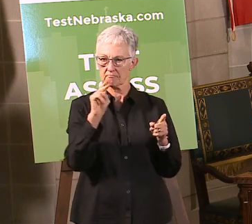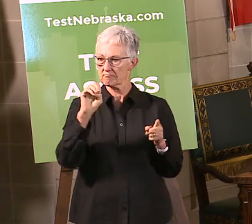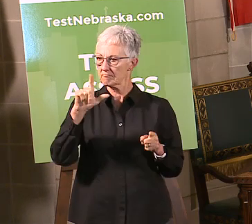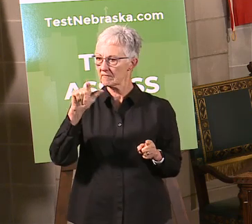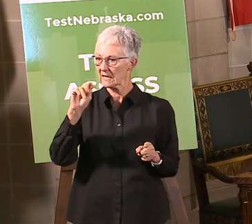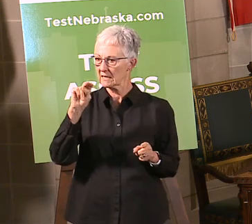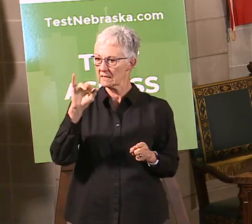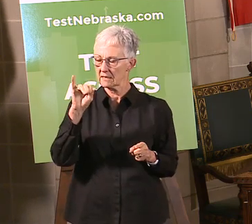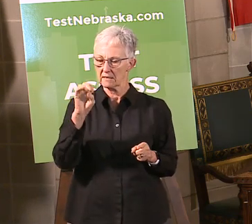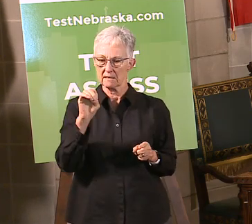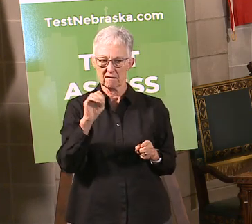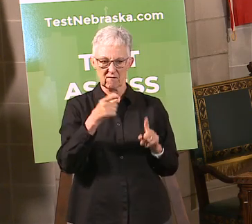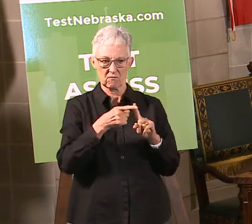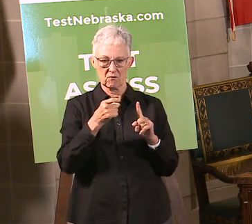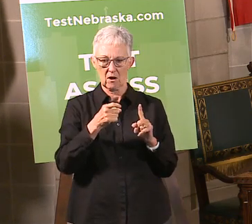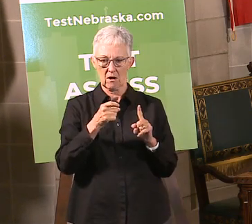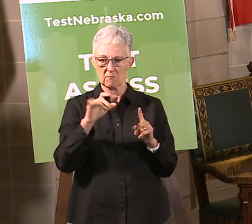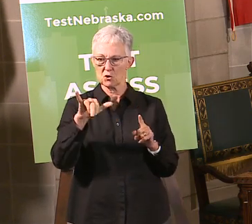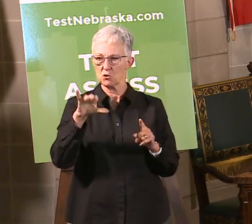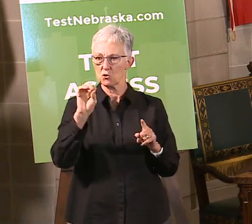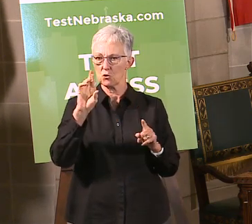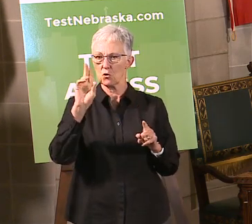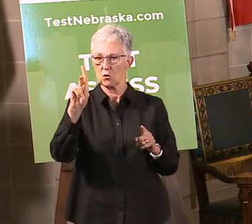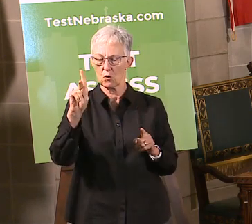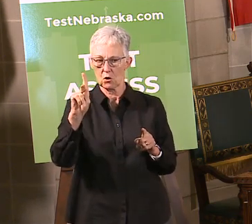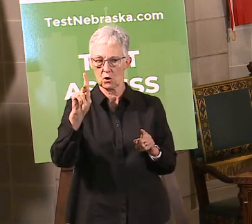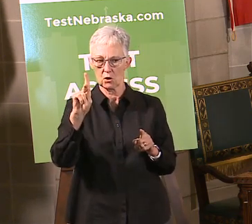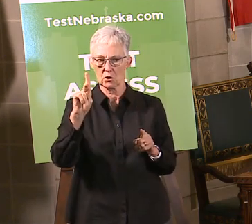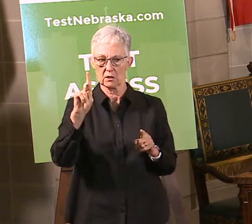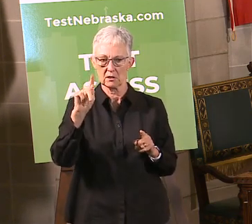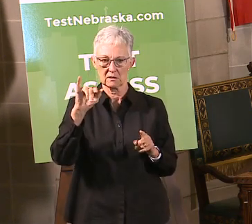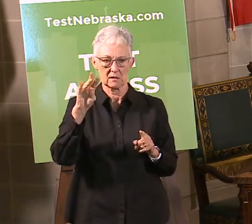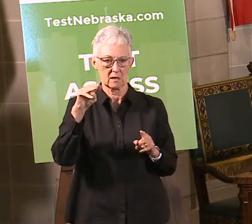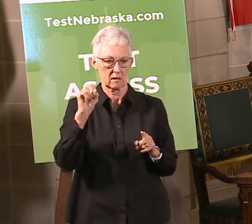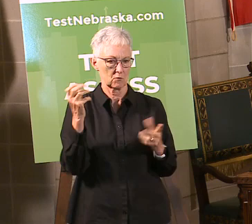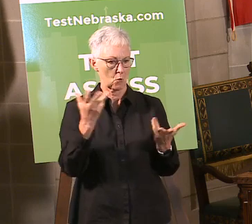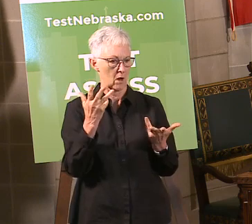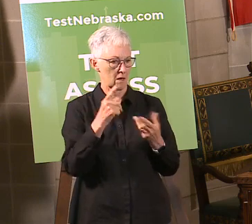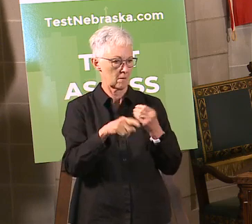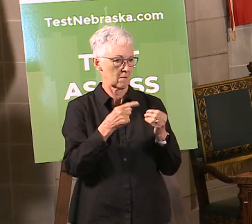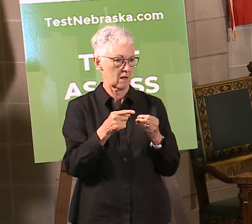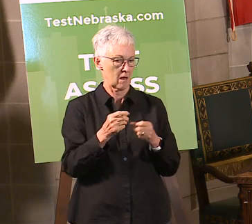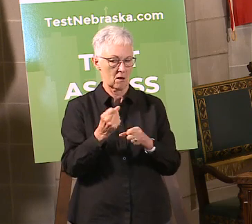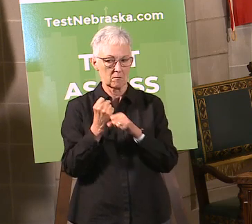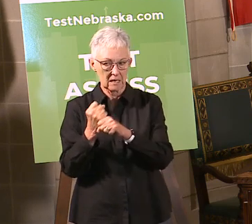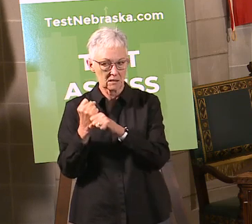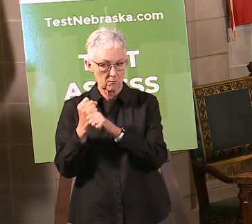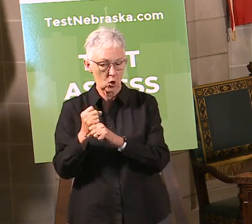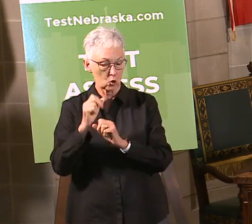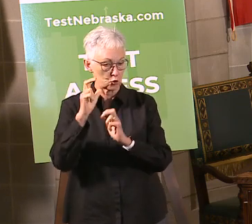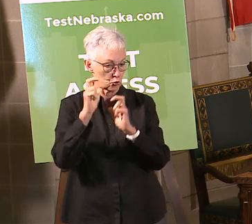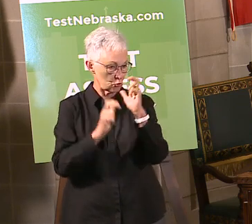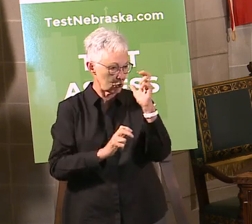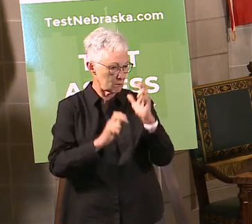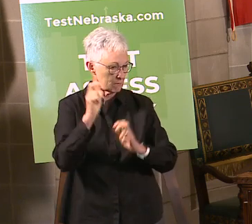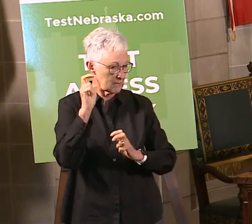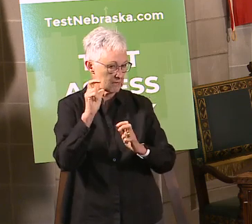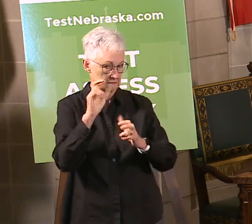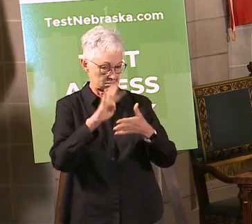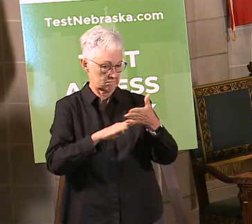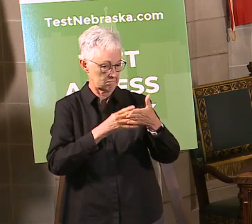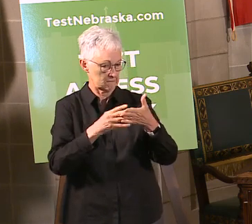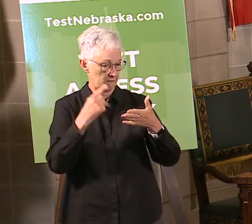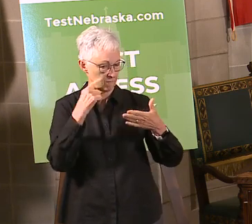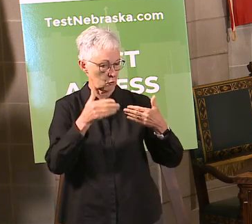to know from the York News Times what's going to happen with ball tournaments that are scheduled throughout the summer. Again, we've just put out the guidelines with regard to